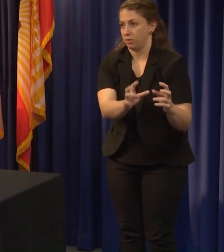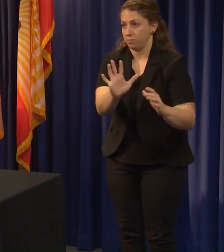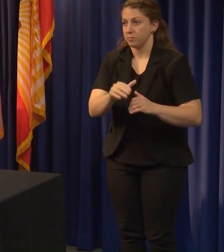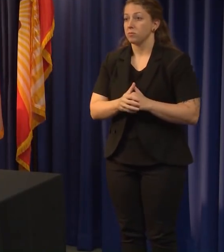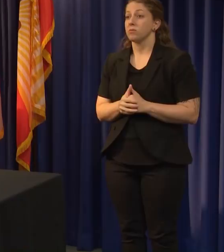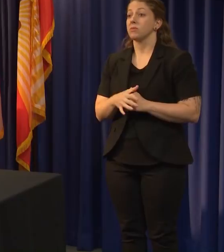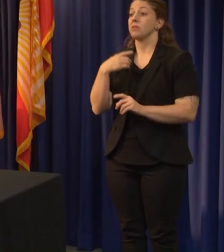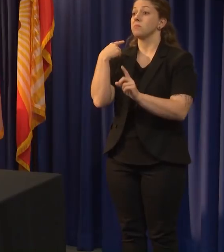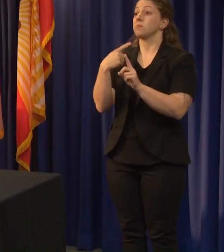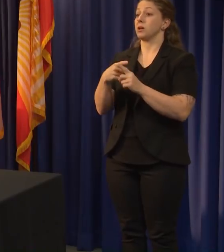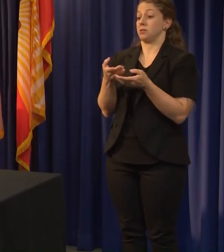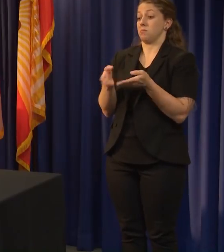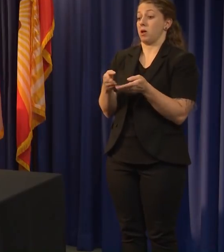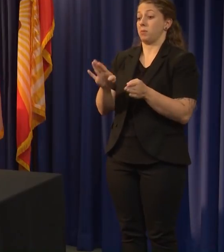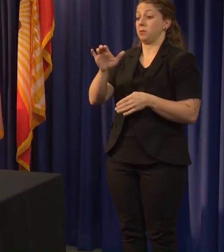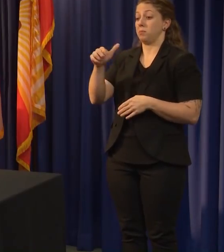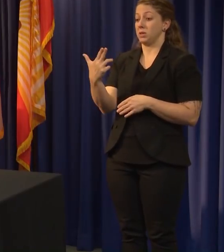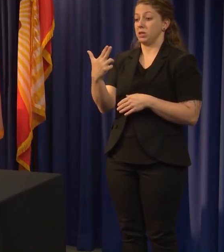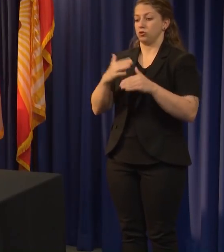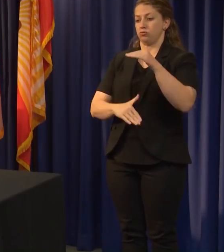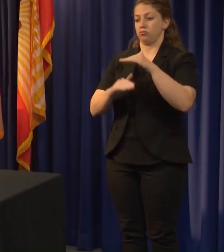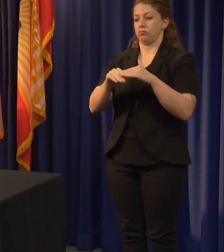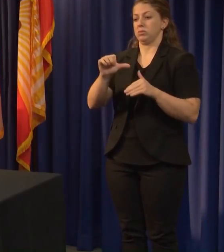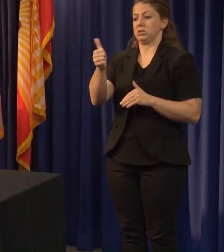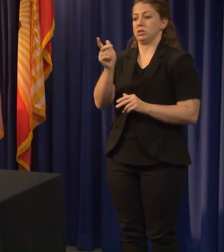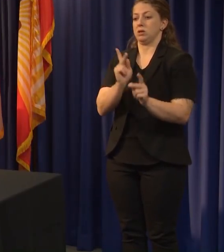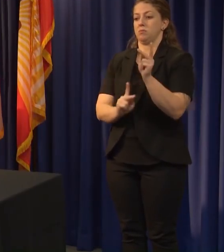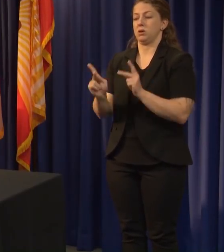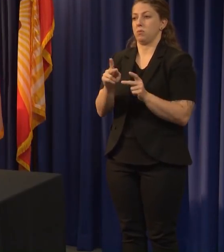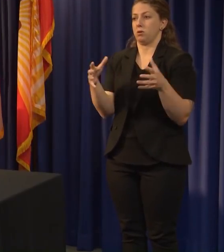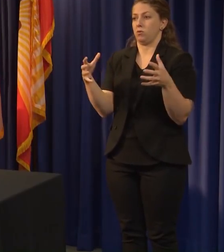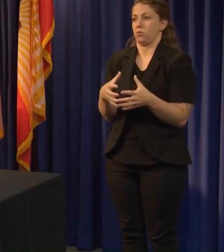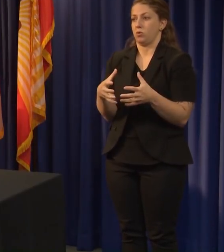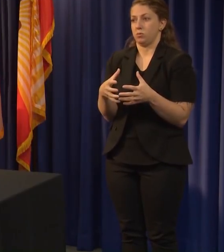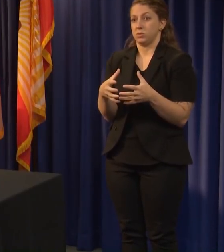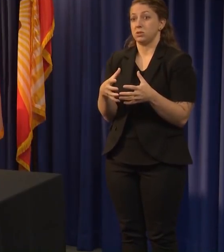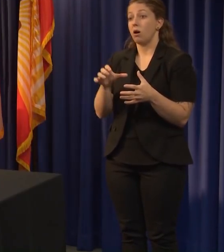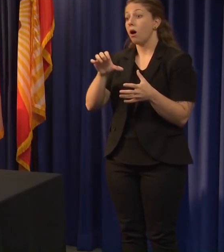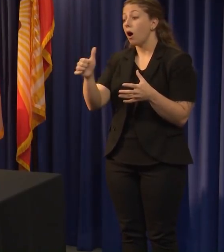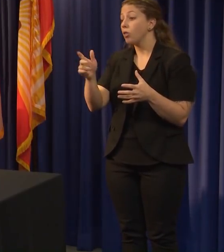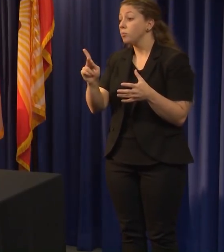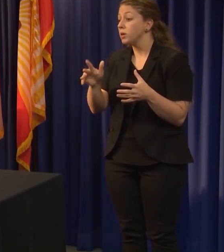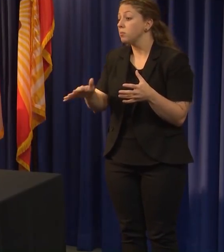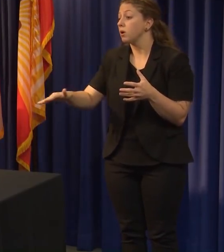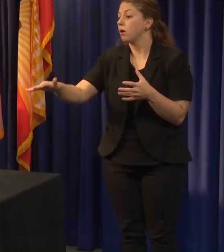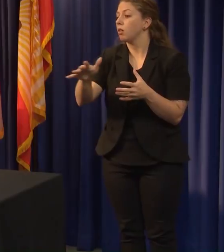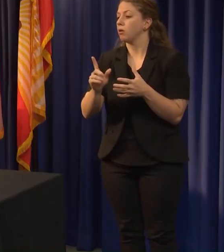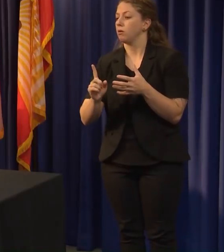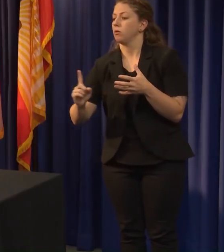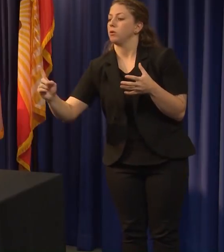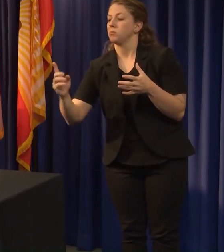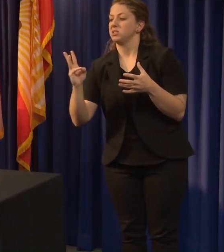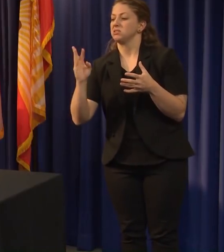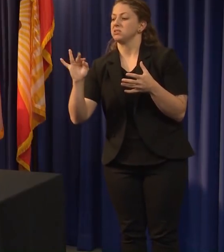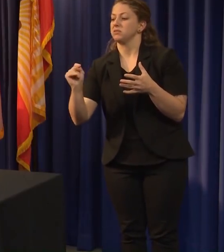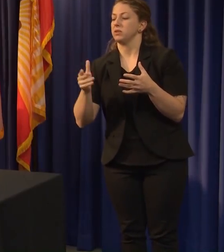contain no more than 10 people and that they distance themselves from other parties by at least 6 feet.